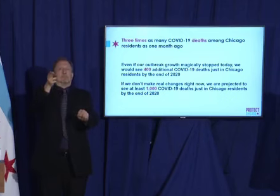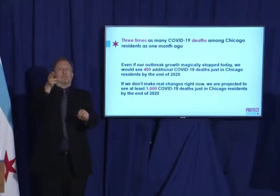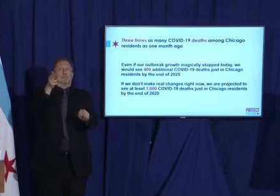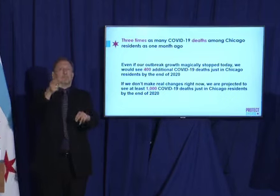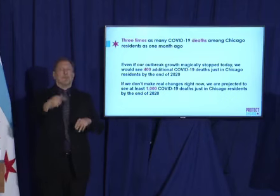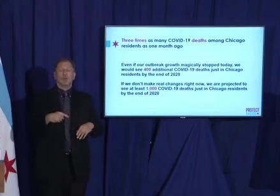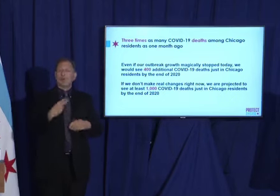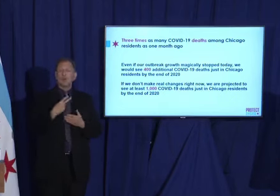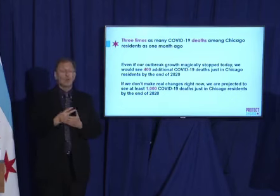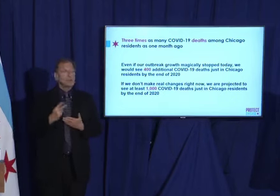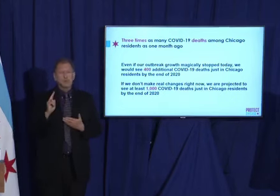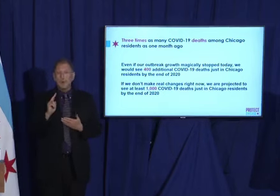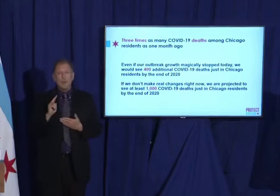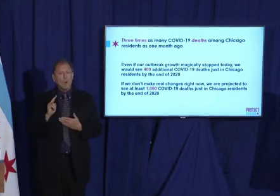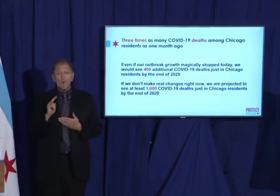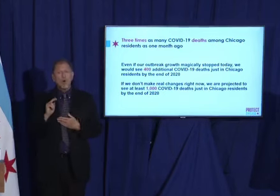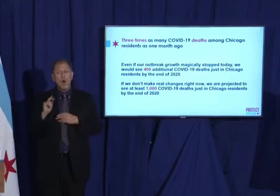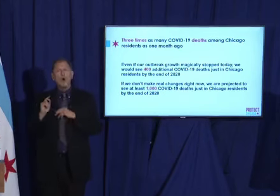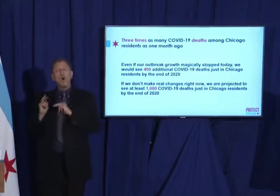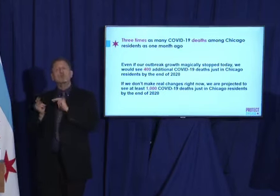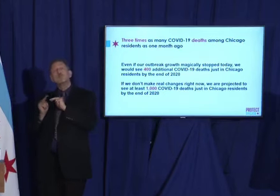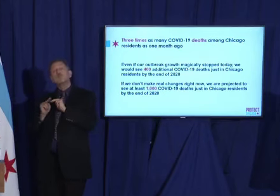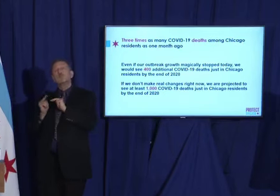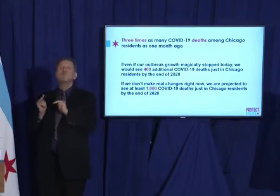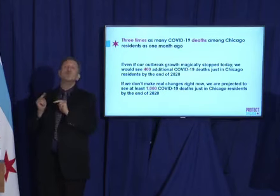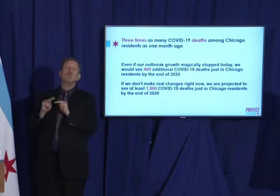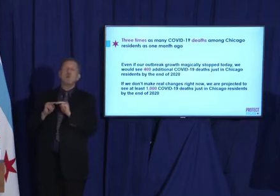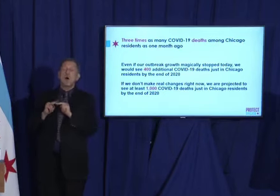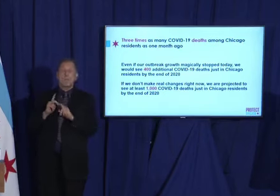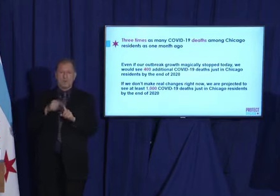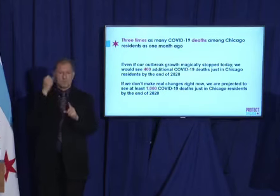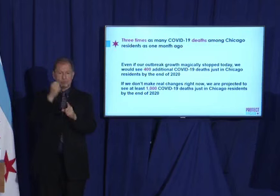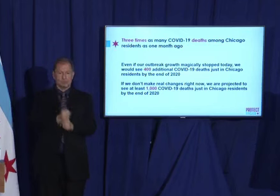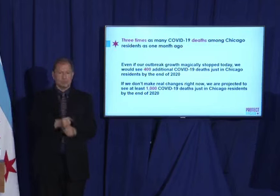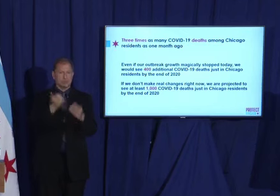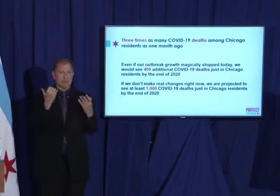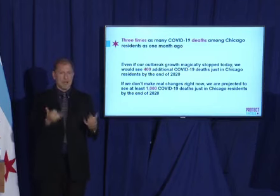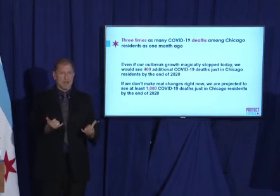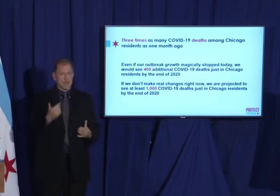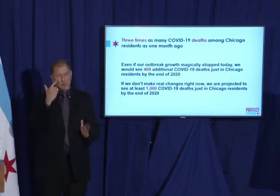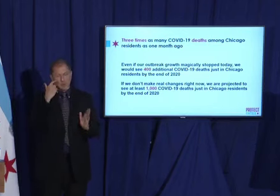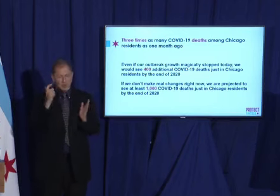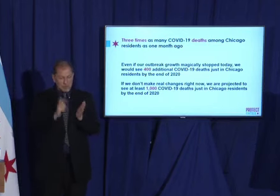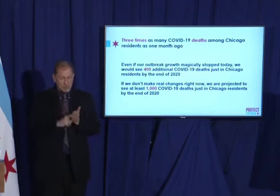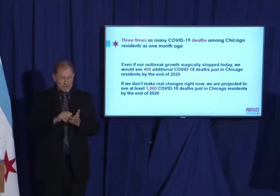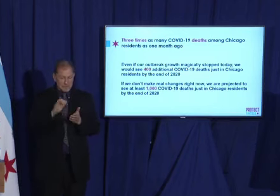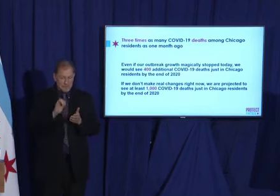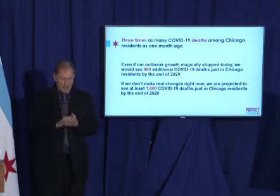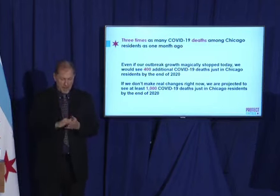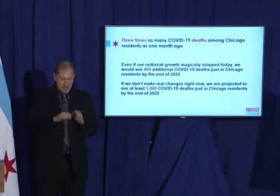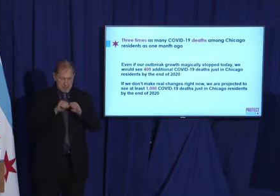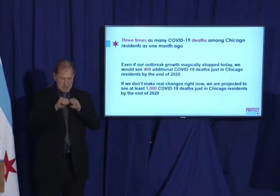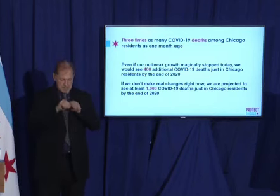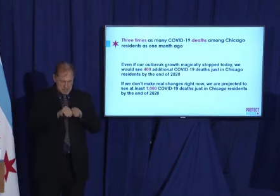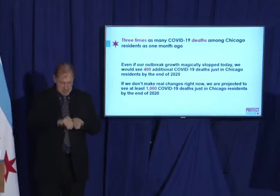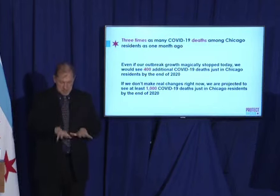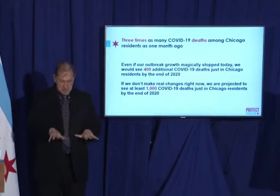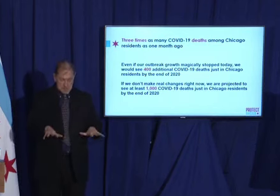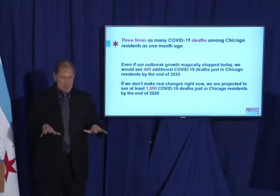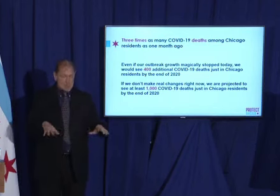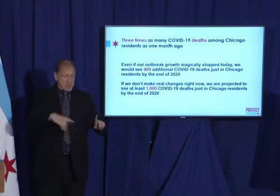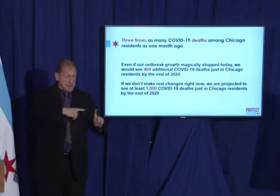two weeks ago, three weeks ago. Because the way we see COVID work, the surge in cases comes first.